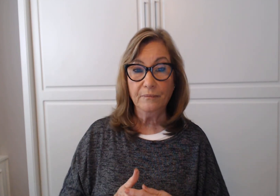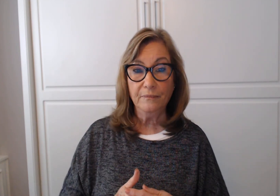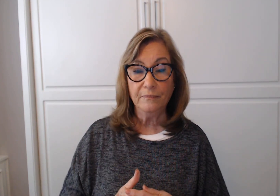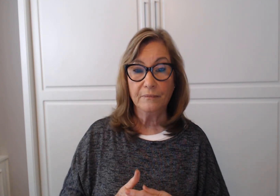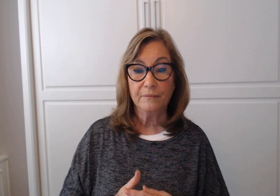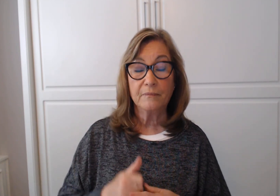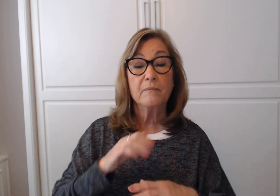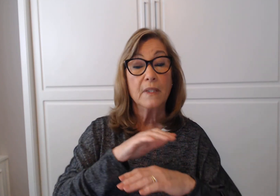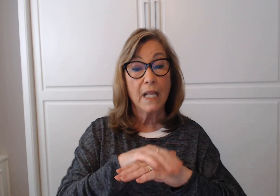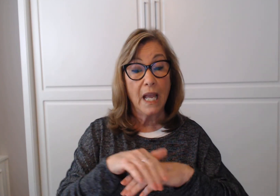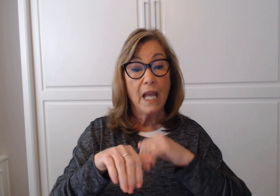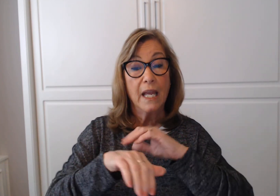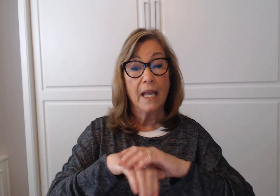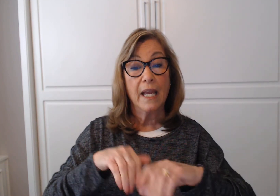Comforting. The. Needy.